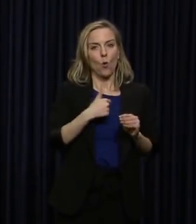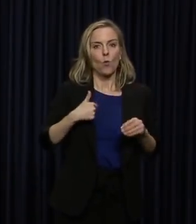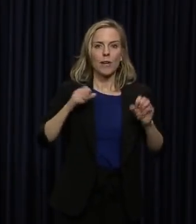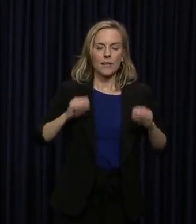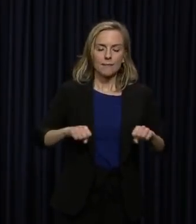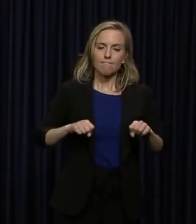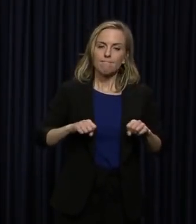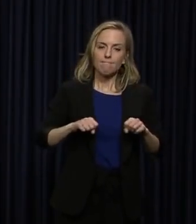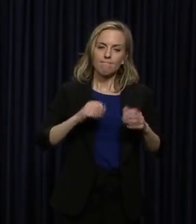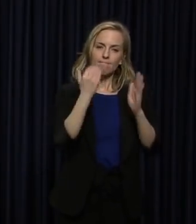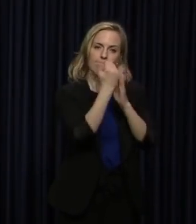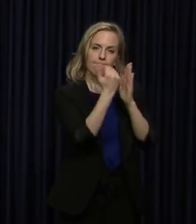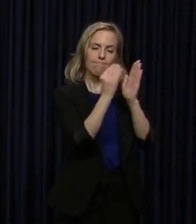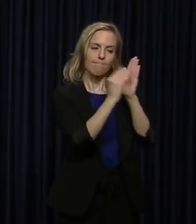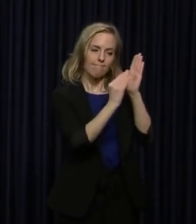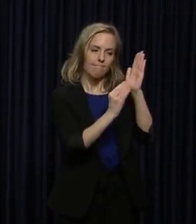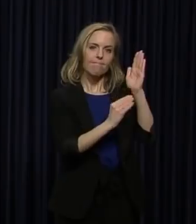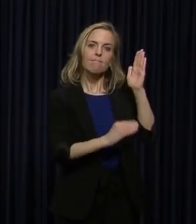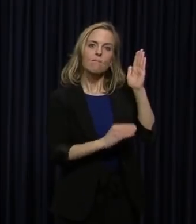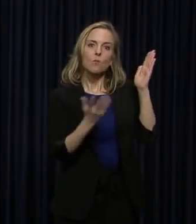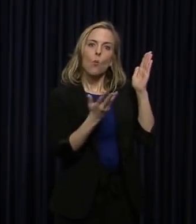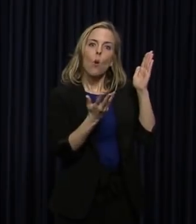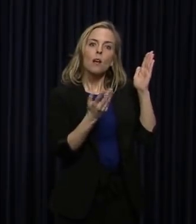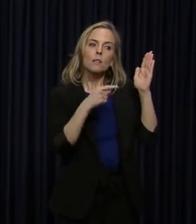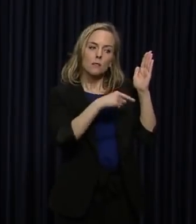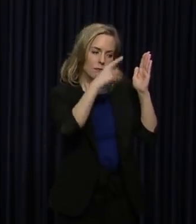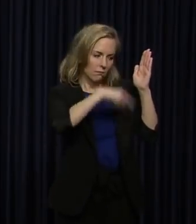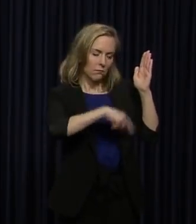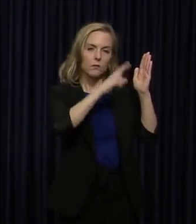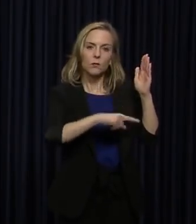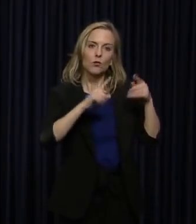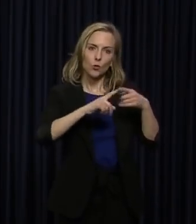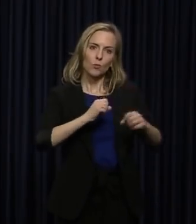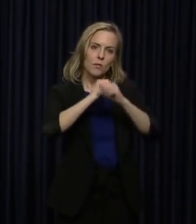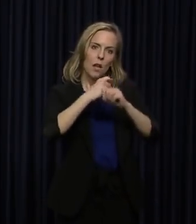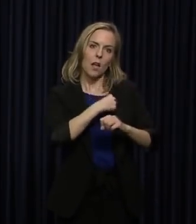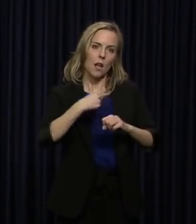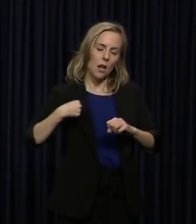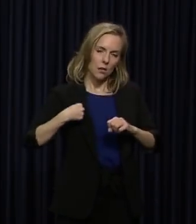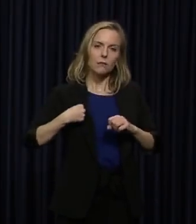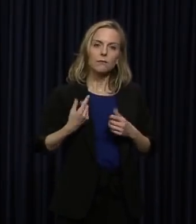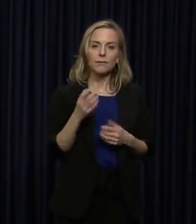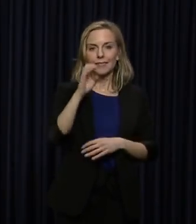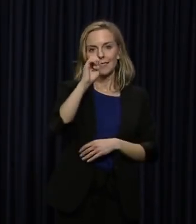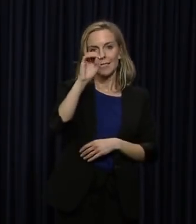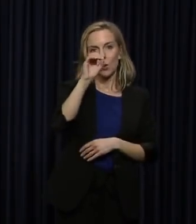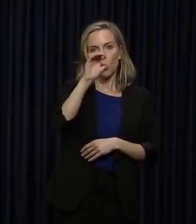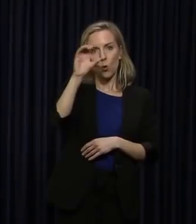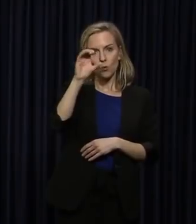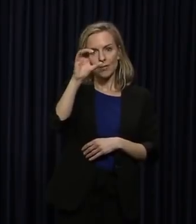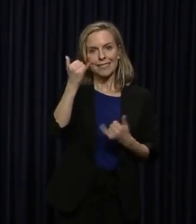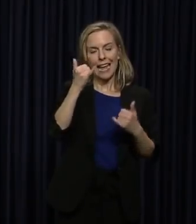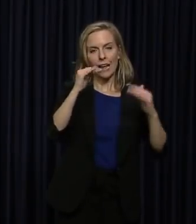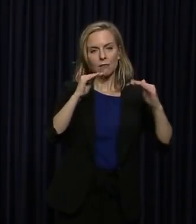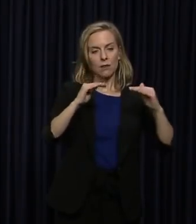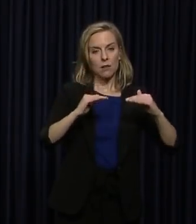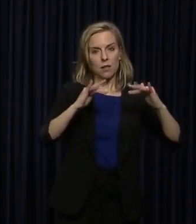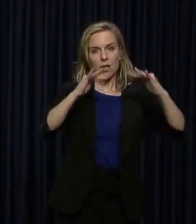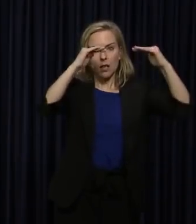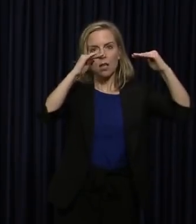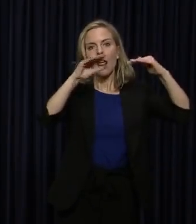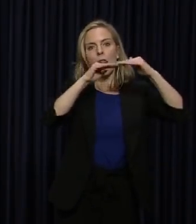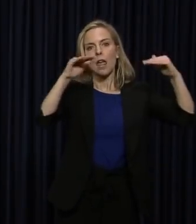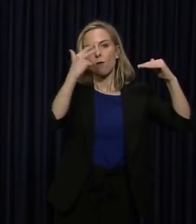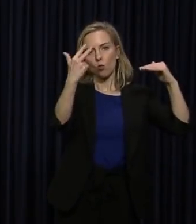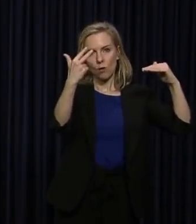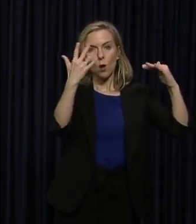contacts, the better, and we're going to continue to do it. So I mentioned that our EOC moved to Level 3. Again, that